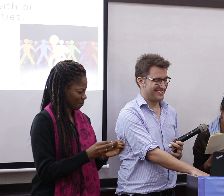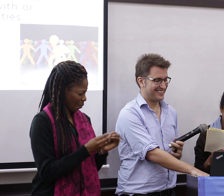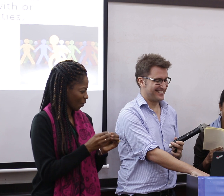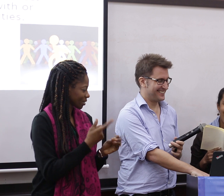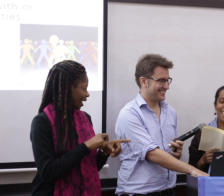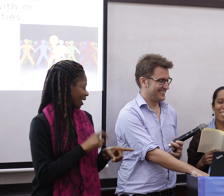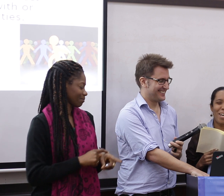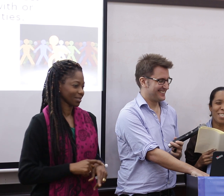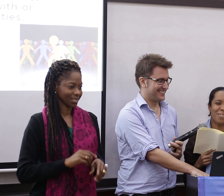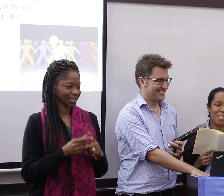It's called inclusion.